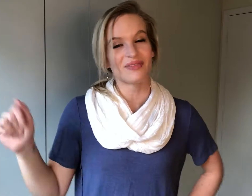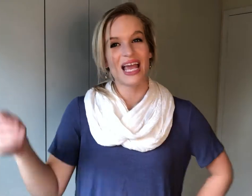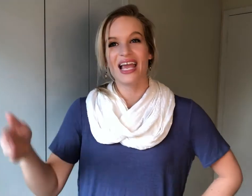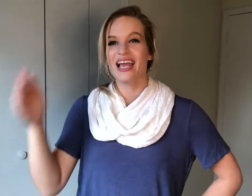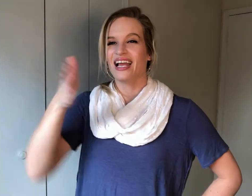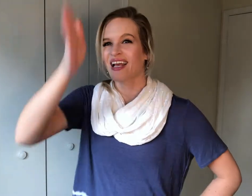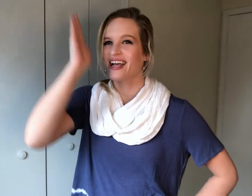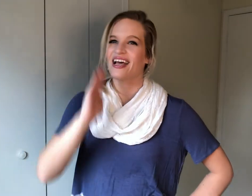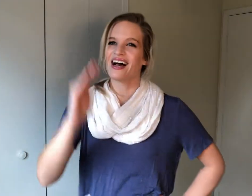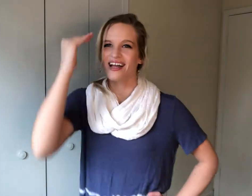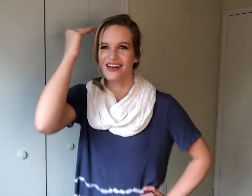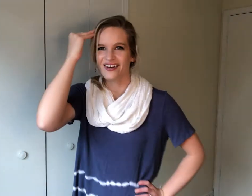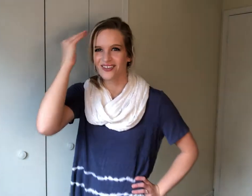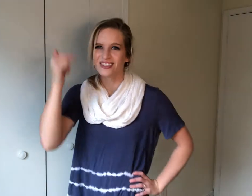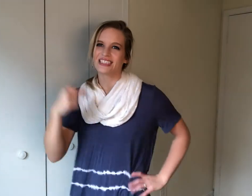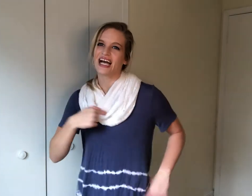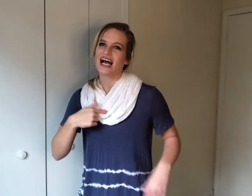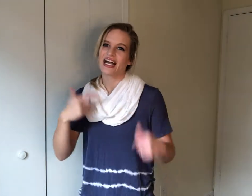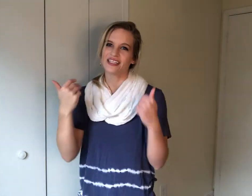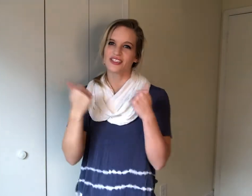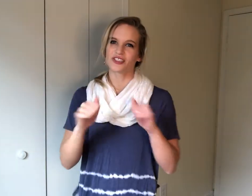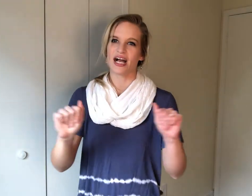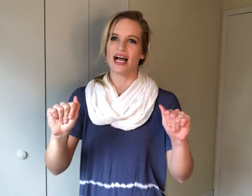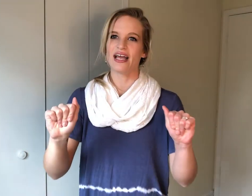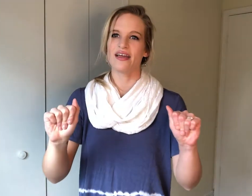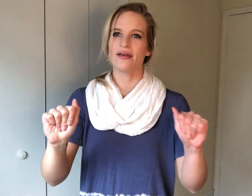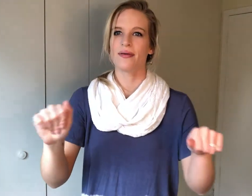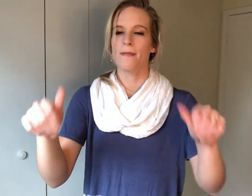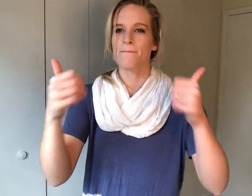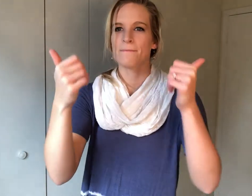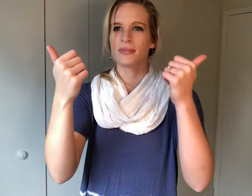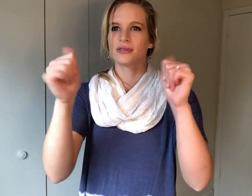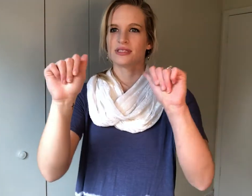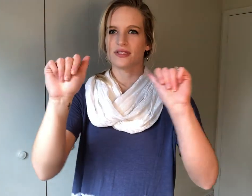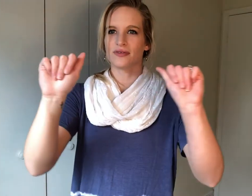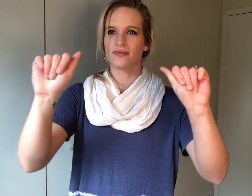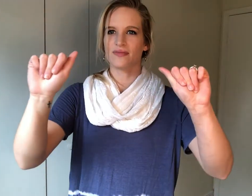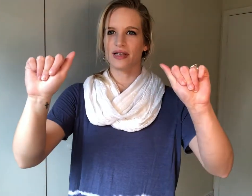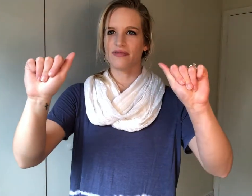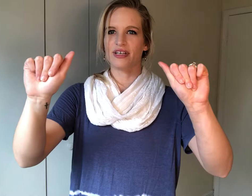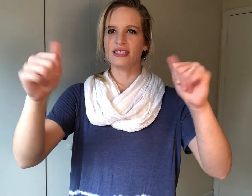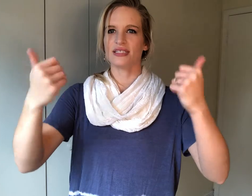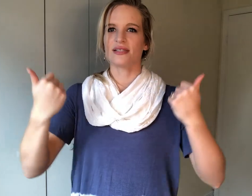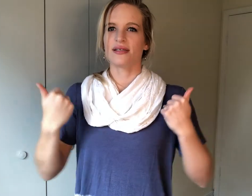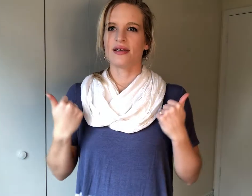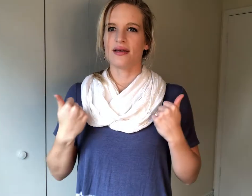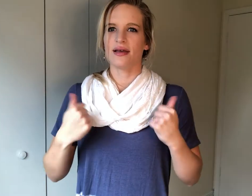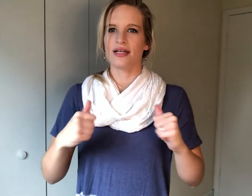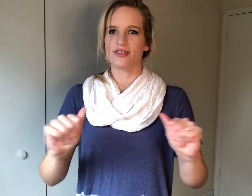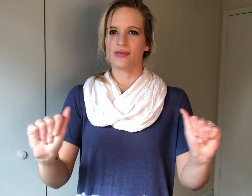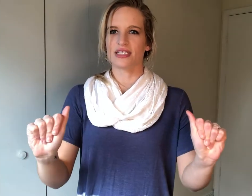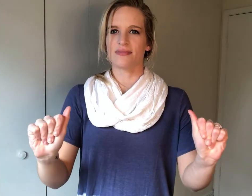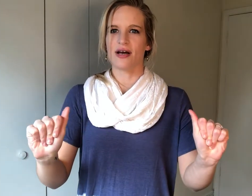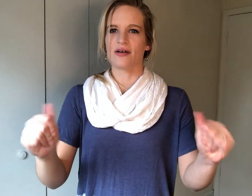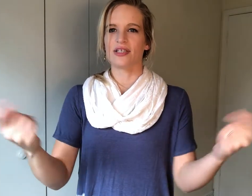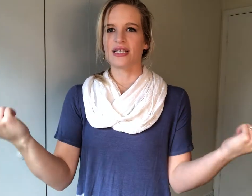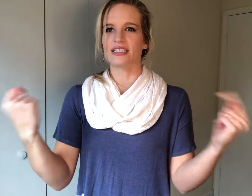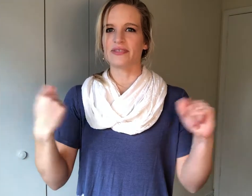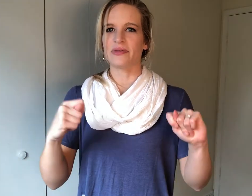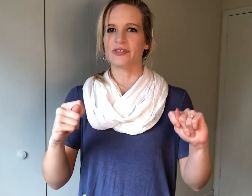God knows I try so like fists and twist them out you can see people